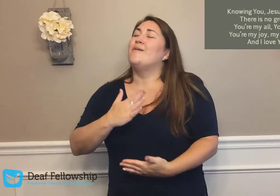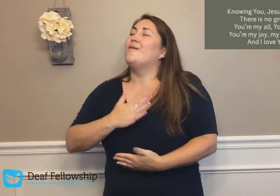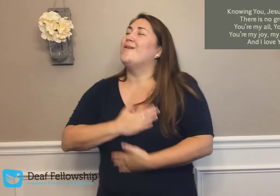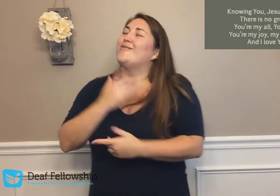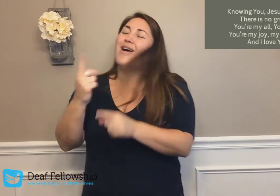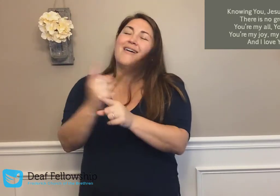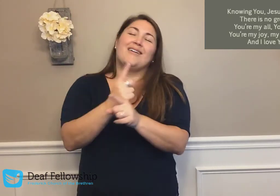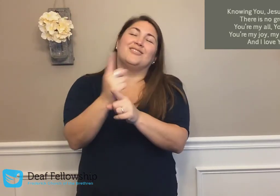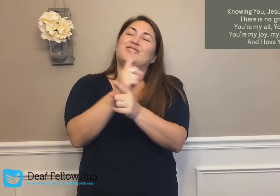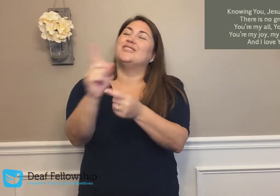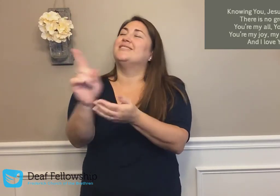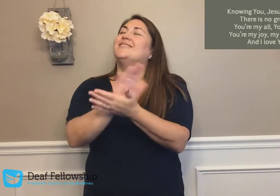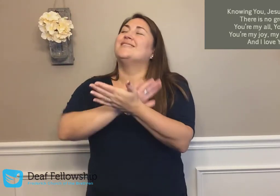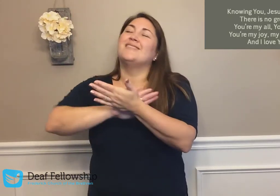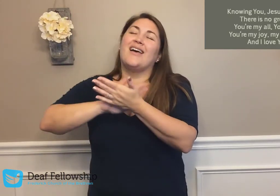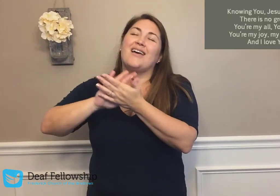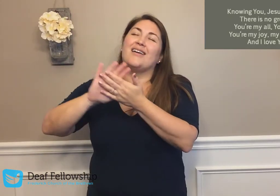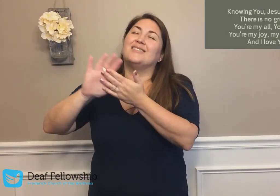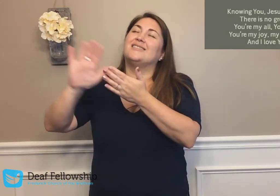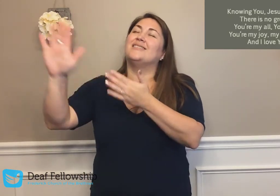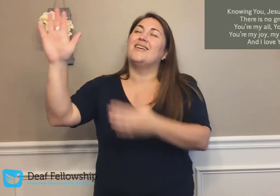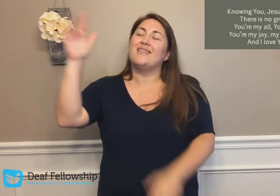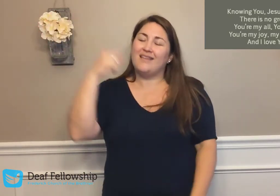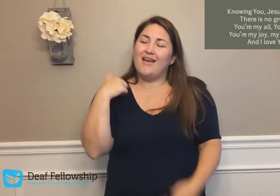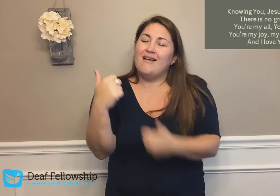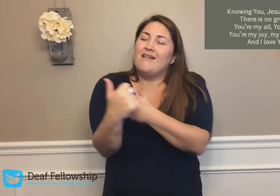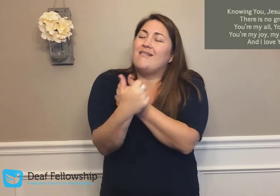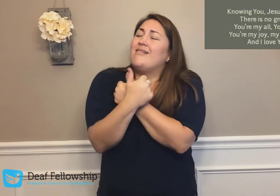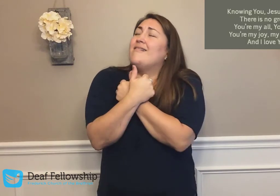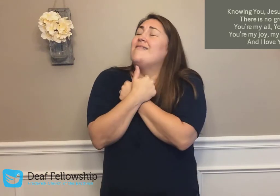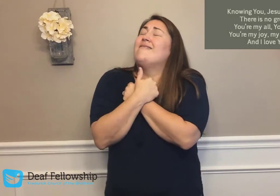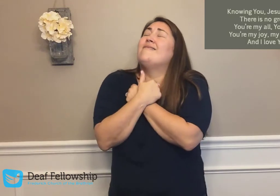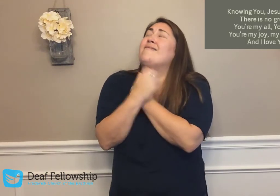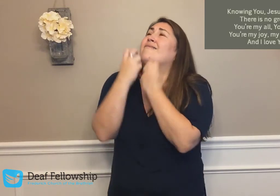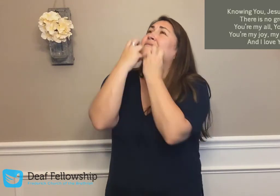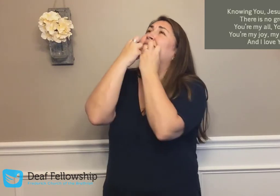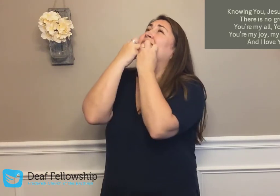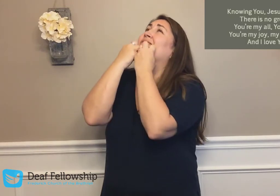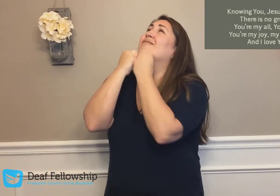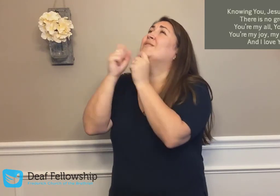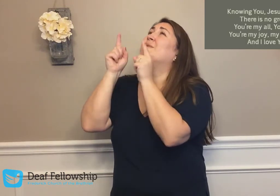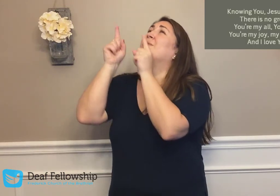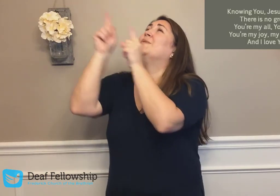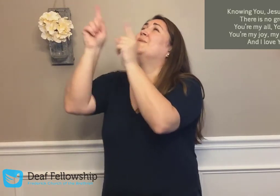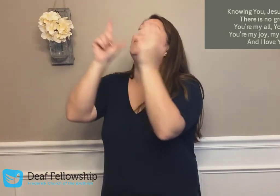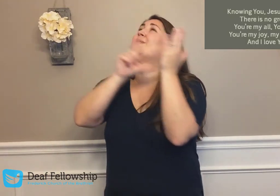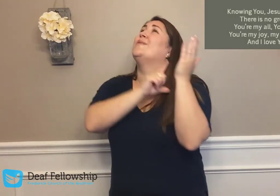my righteousness And I love You, Lord